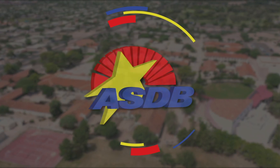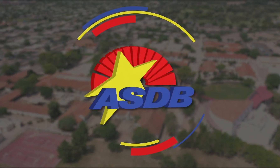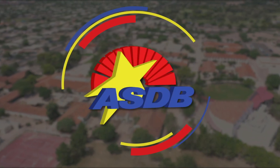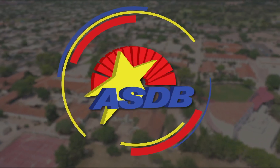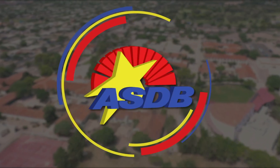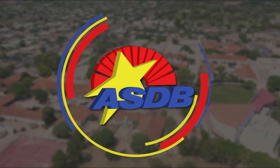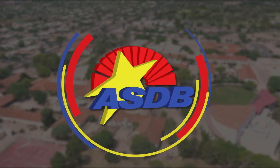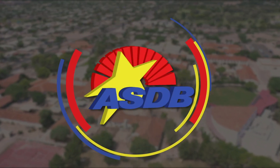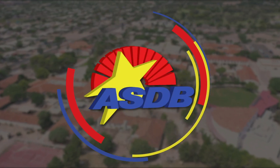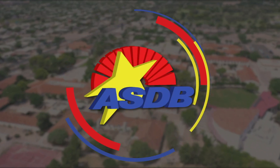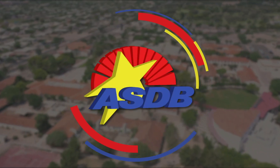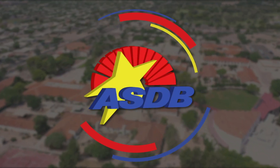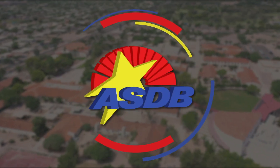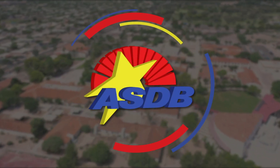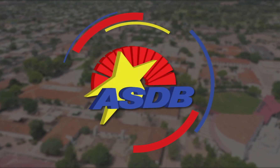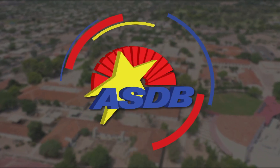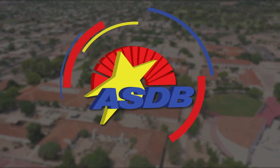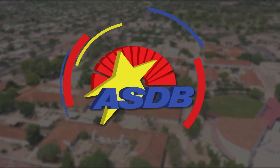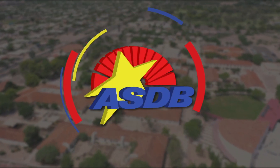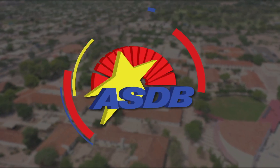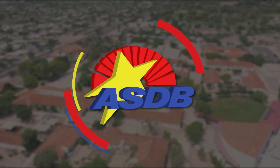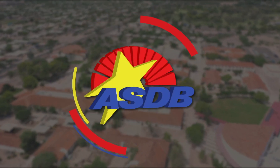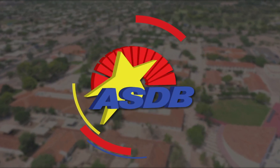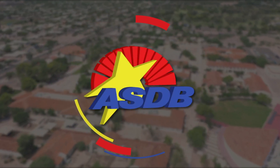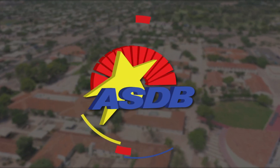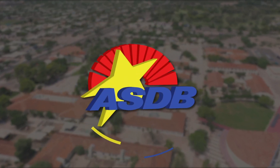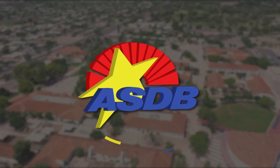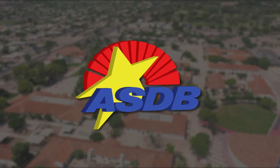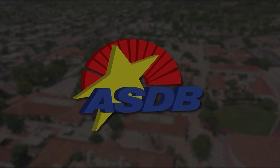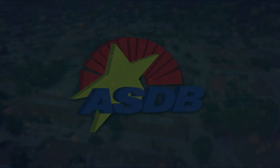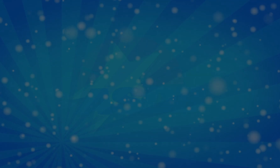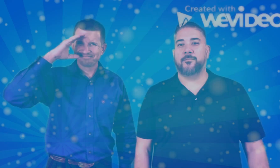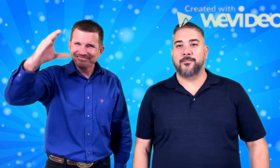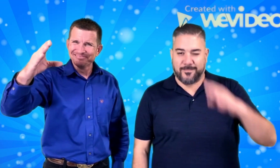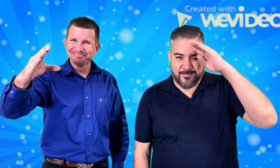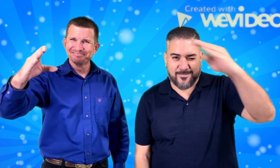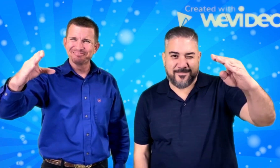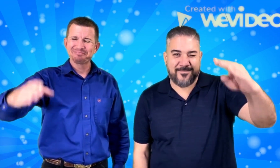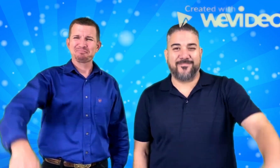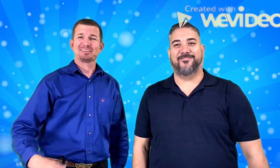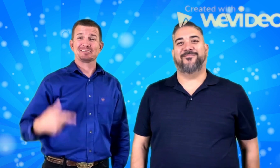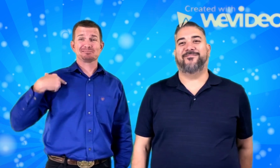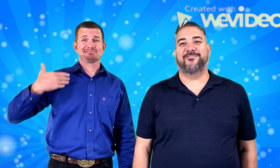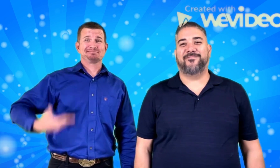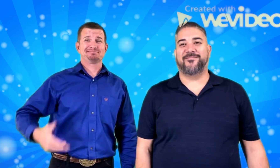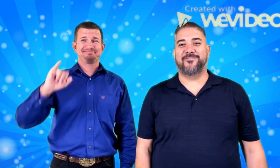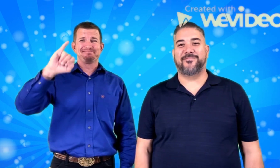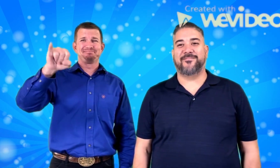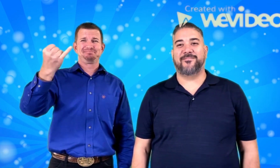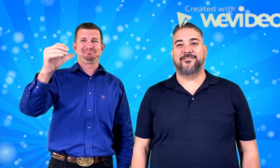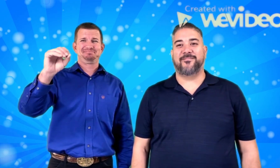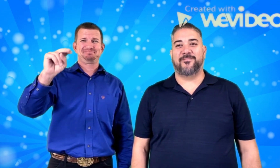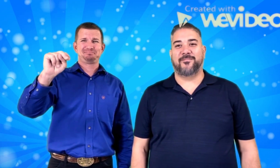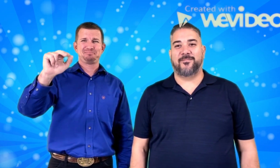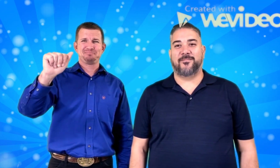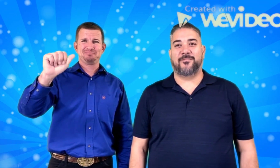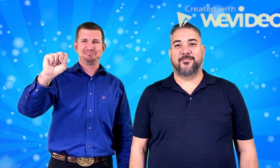The ASDV logo appears. Behind it is the video of a school from a drone. Hello, hello. I am Jonas Camp from